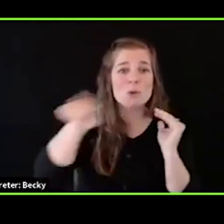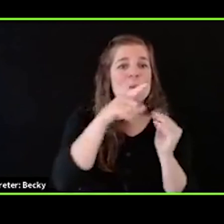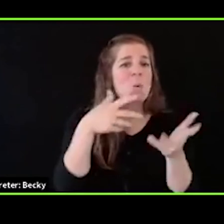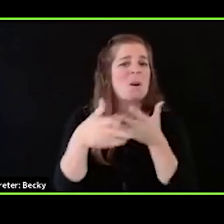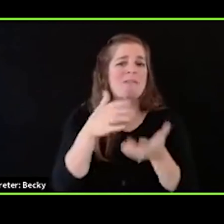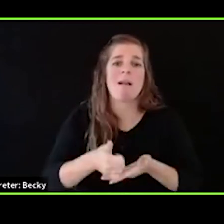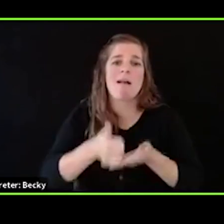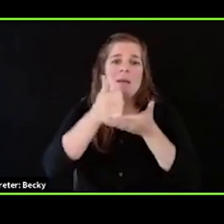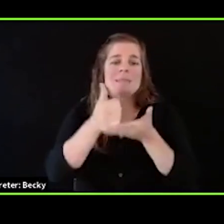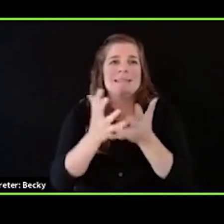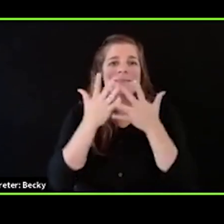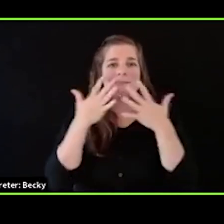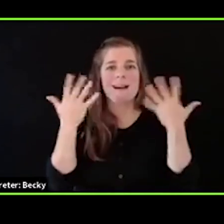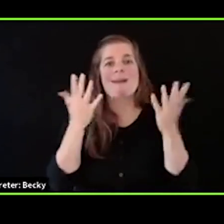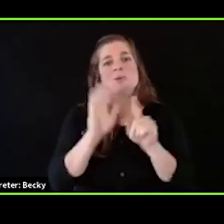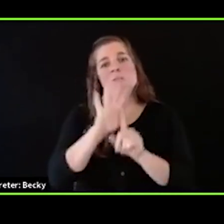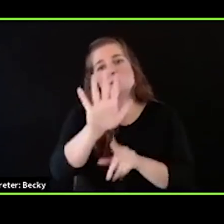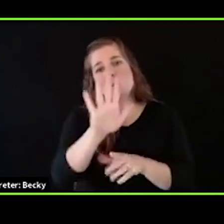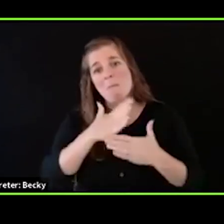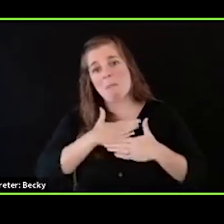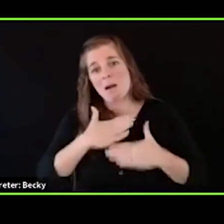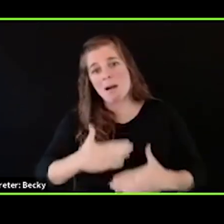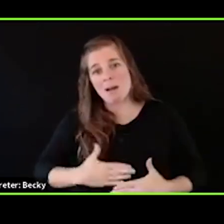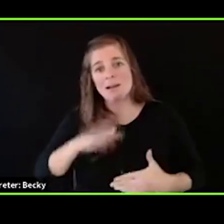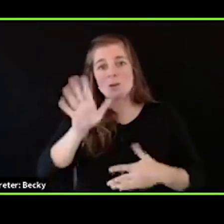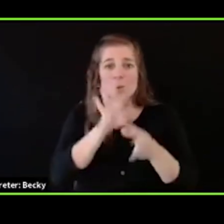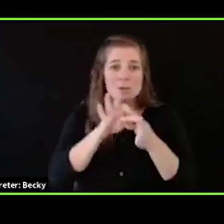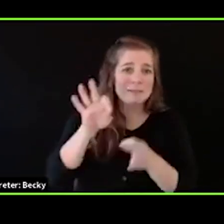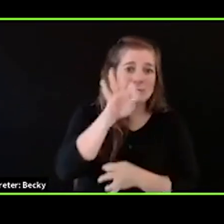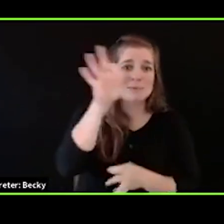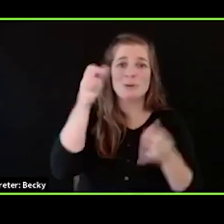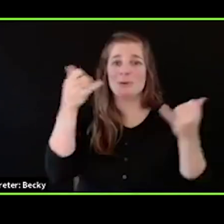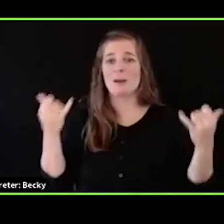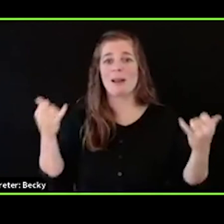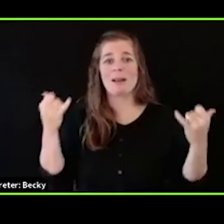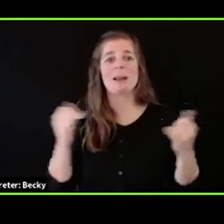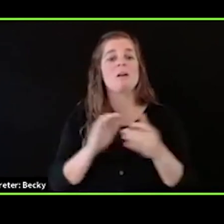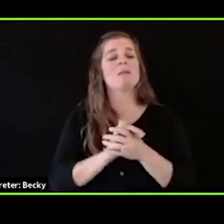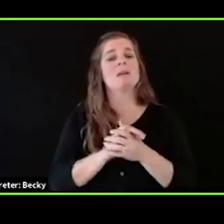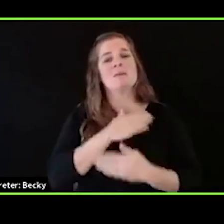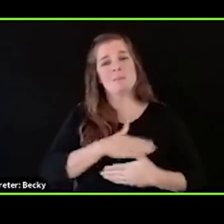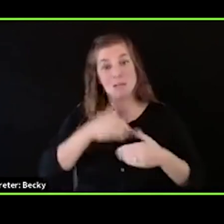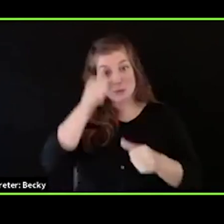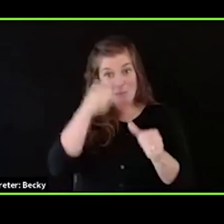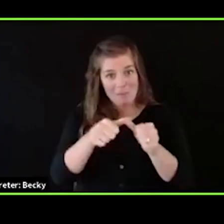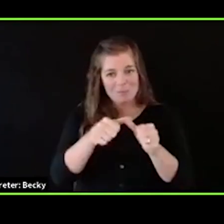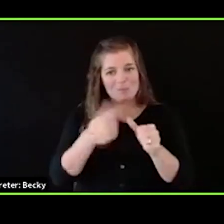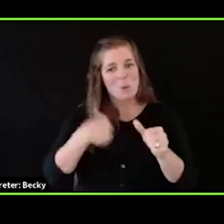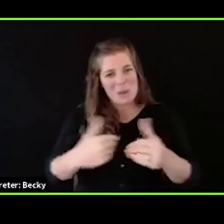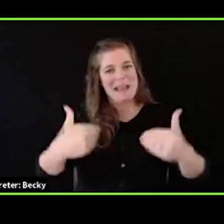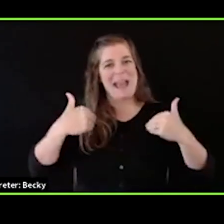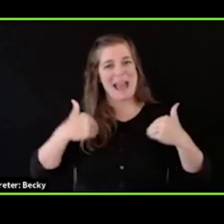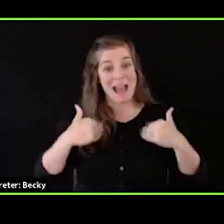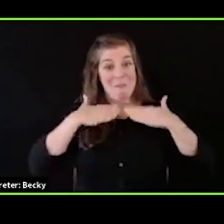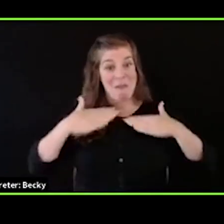and your spirit right now, just to remember that we have bodies and that we are living in them right